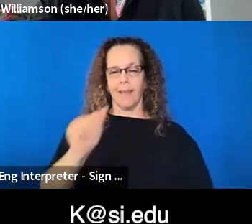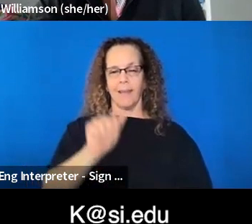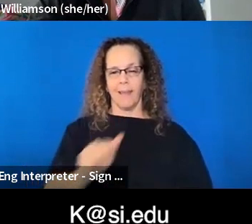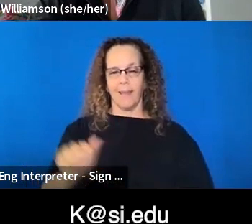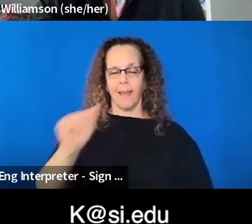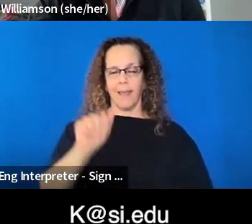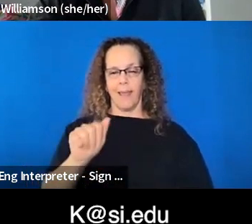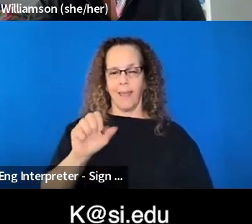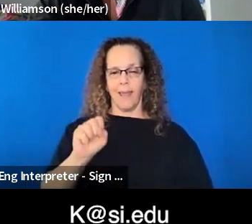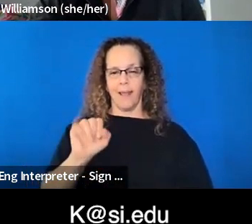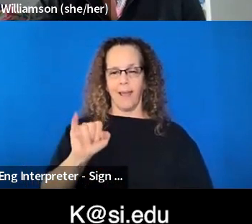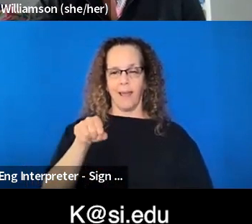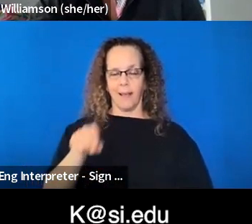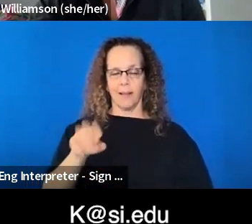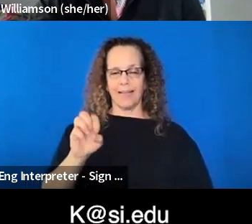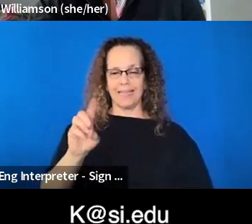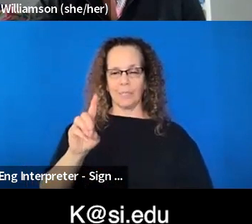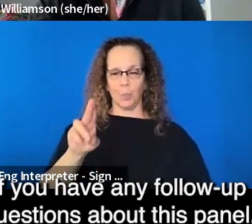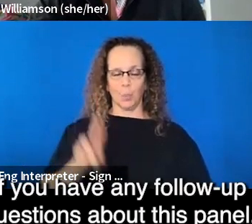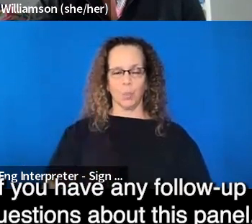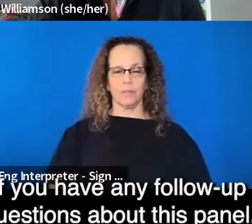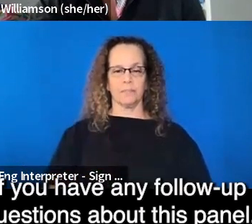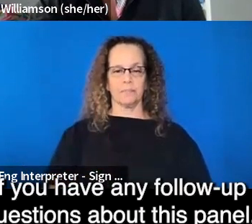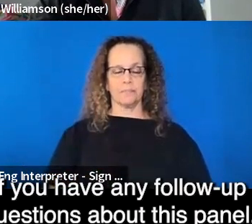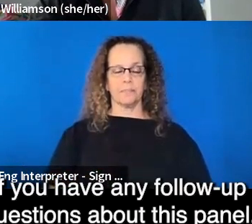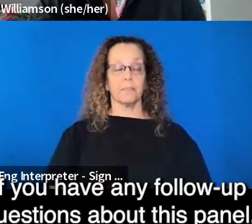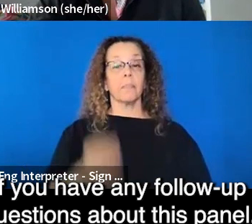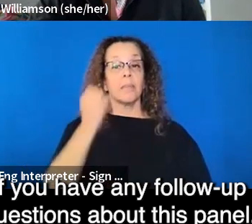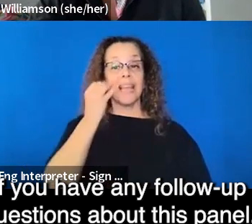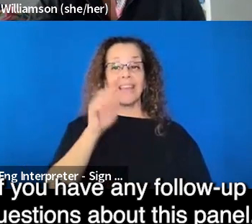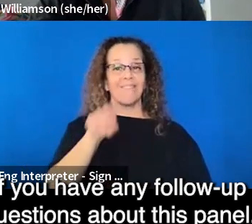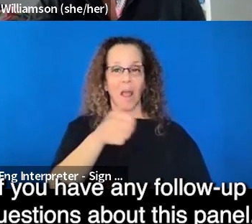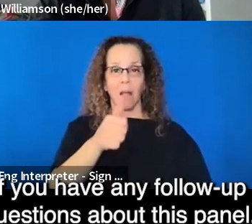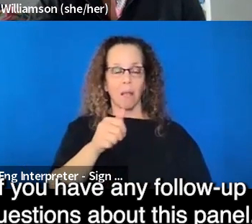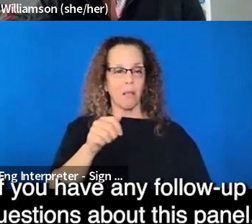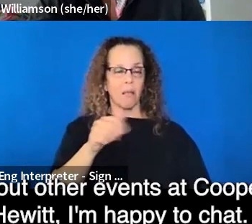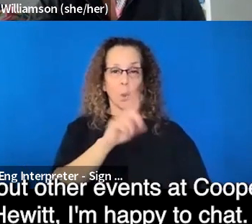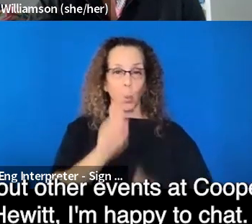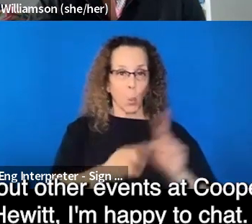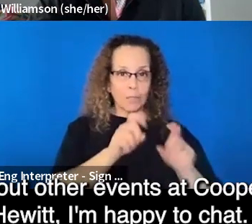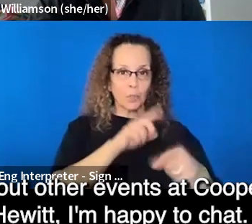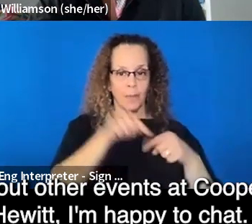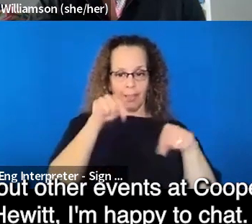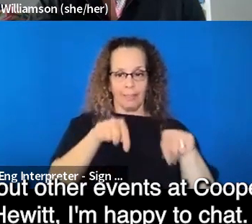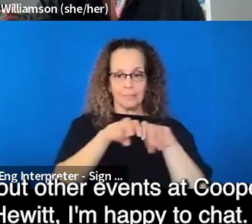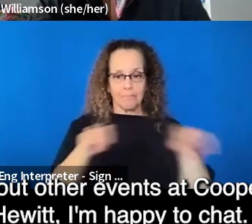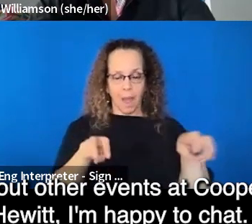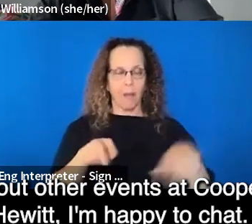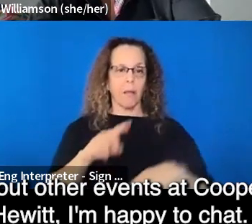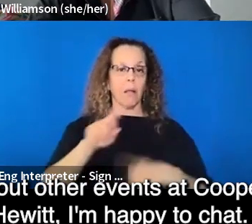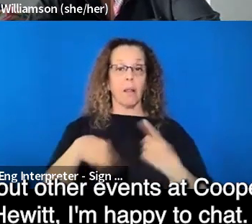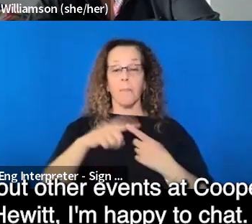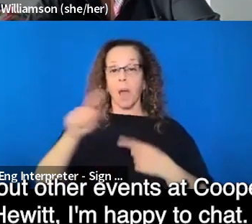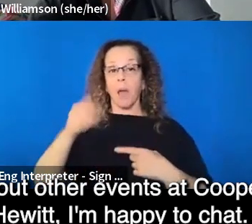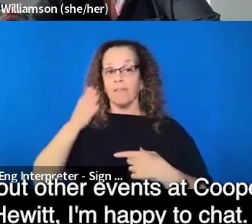-K at S-I.edu. If you have any follow-up questions about this panel, about other events at